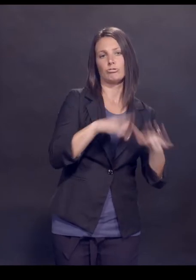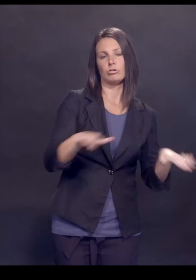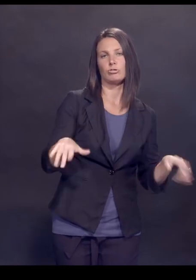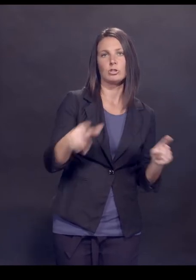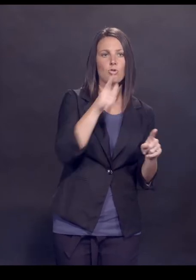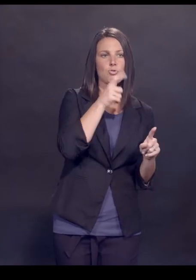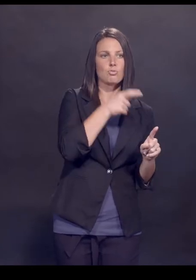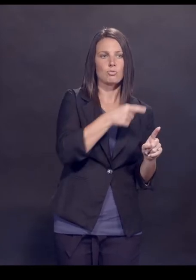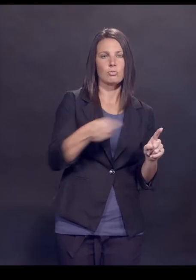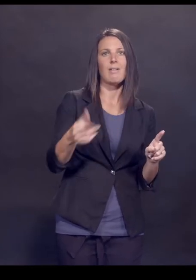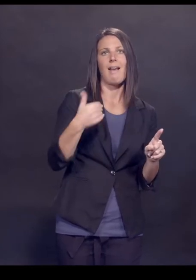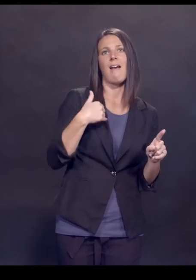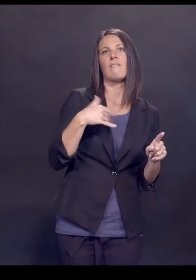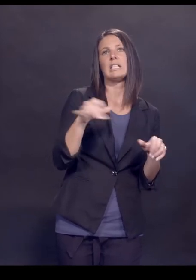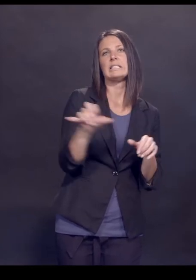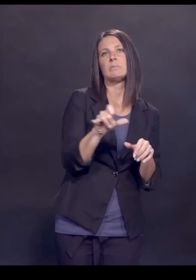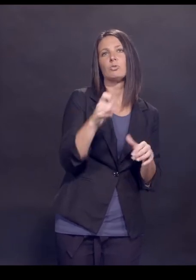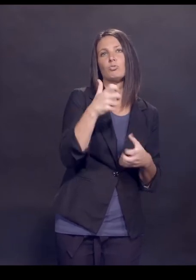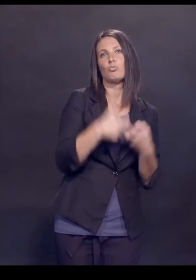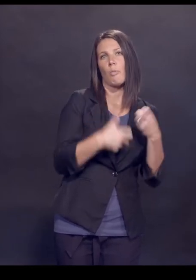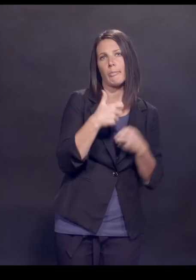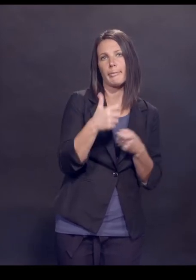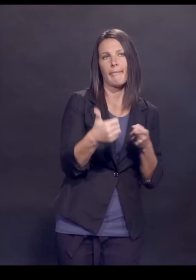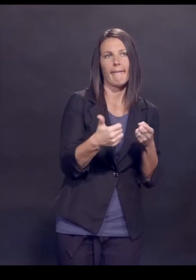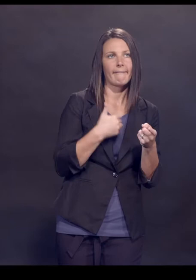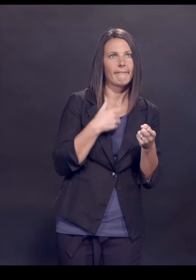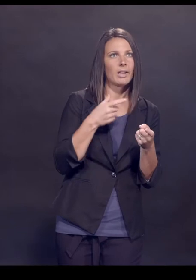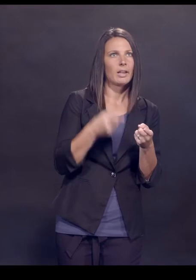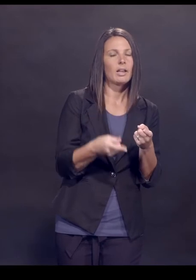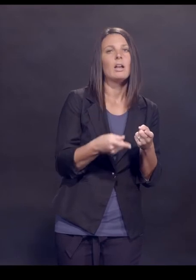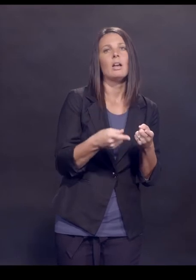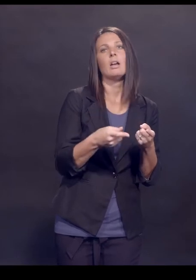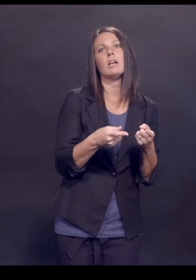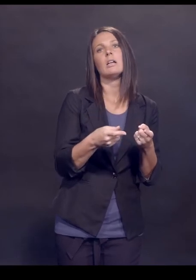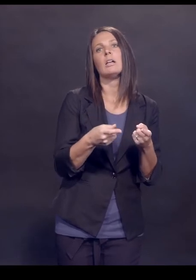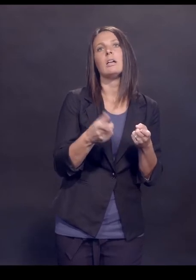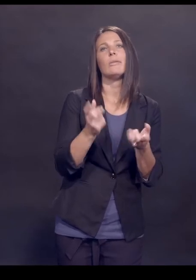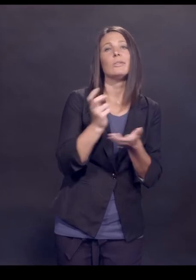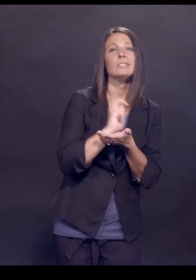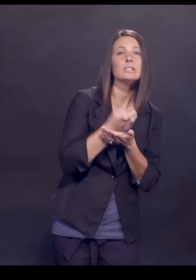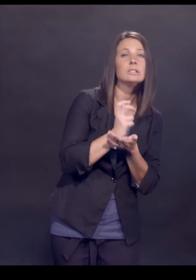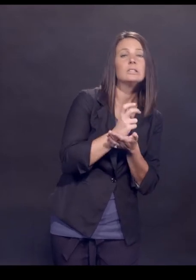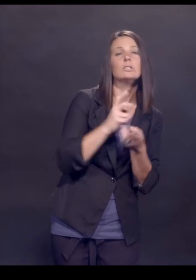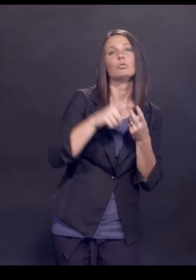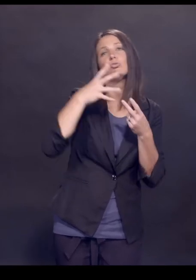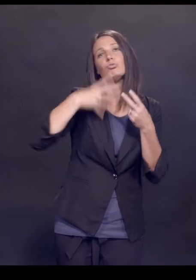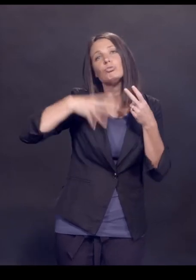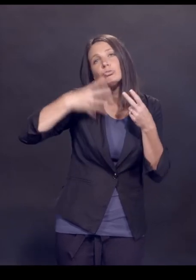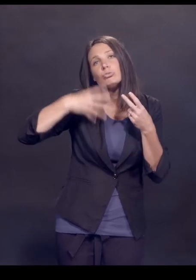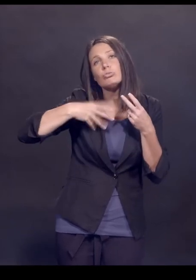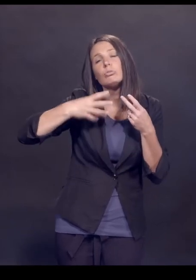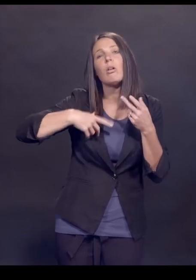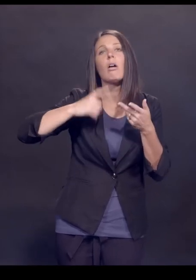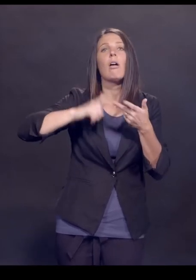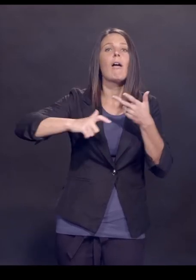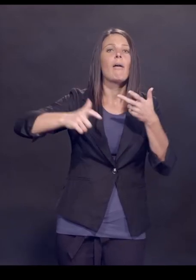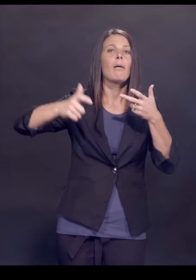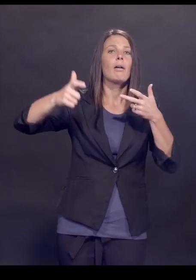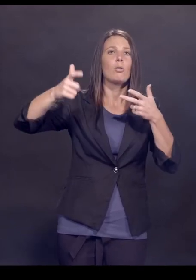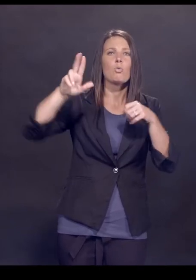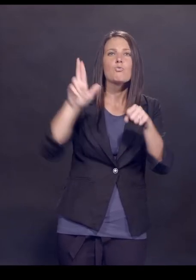all of whom had similar problems. They were, they were seizing, they were drooling, they had bicycle helmets